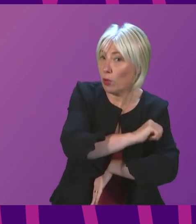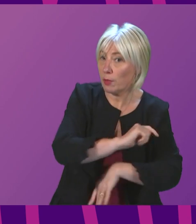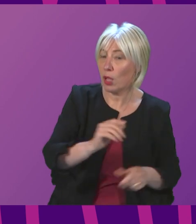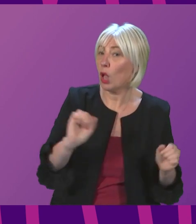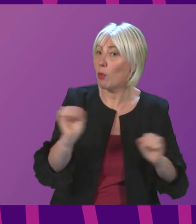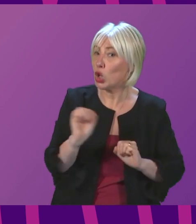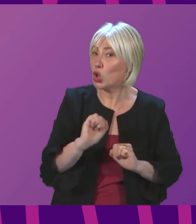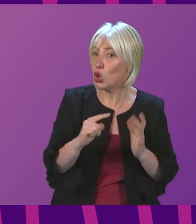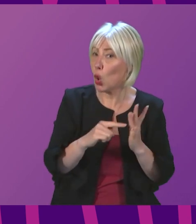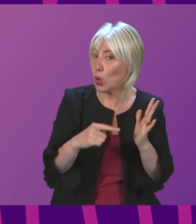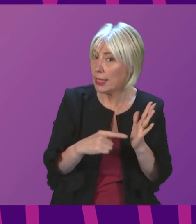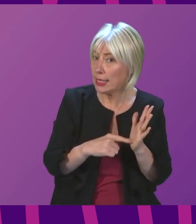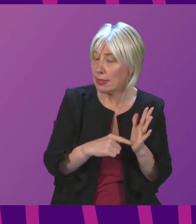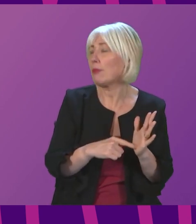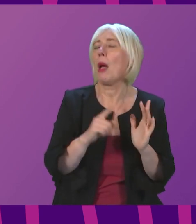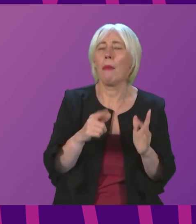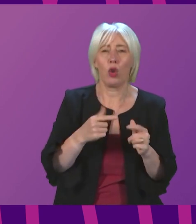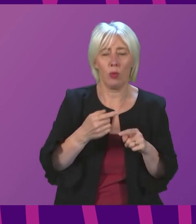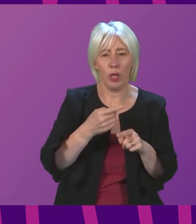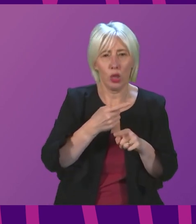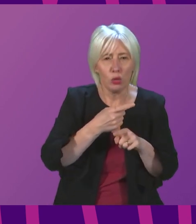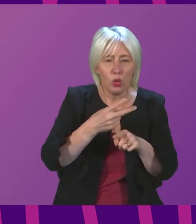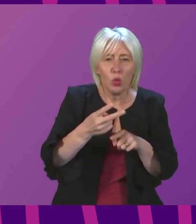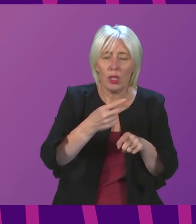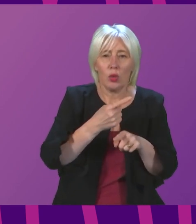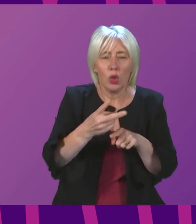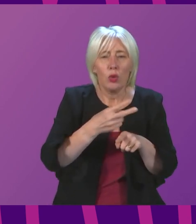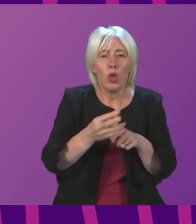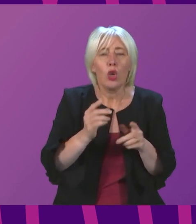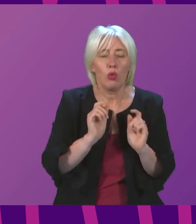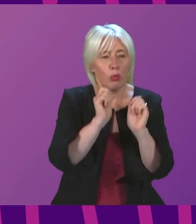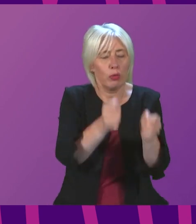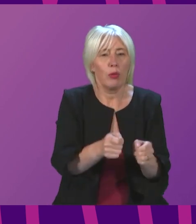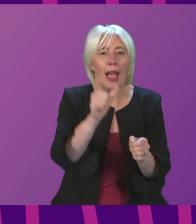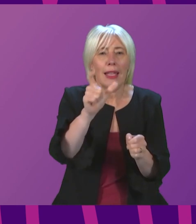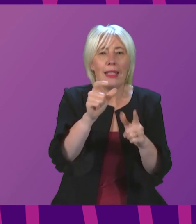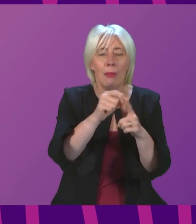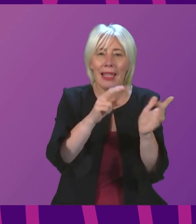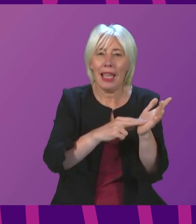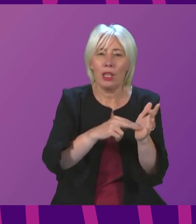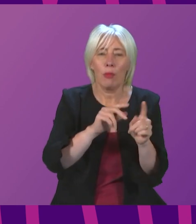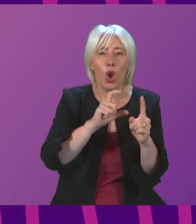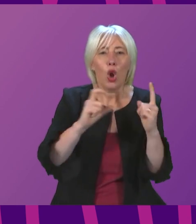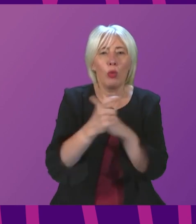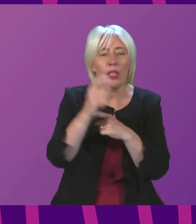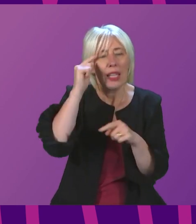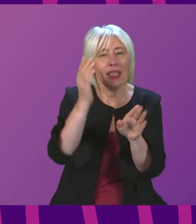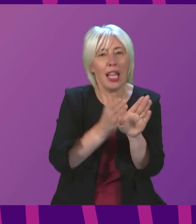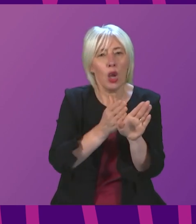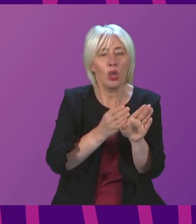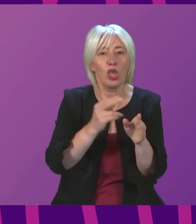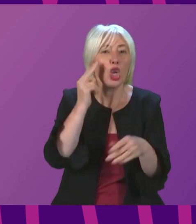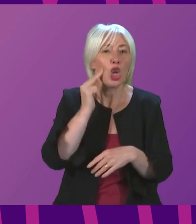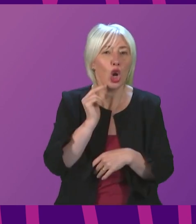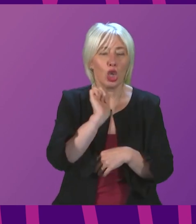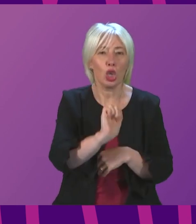therapy, and it could take weeks to appoint a community psychiatric nurse. The staff are incredible, but a lack of resources